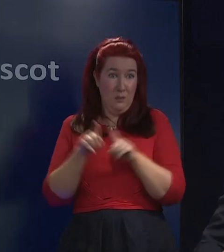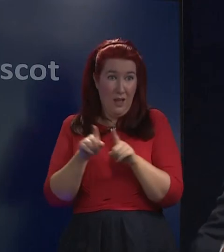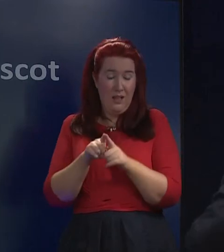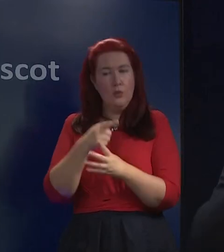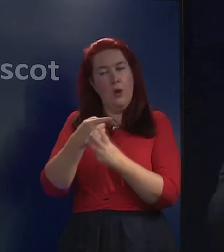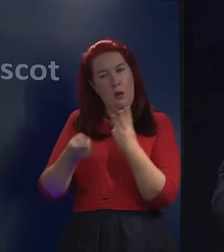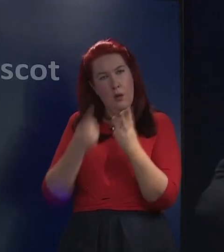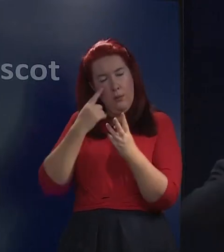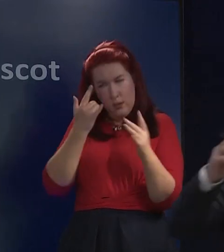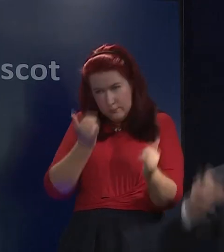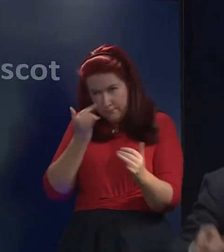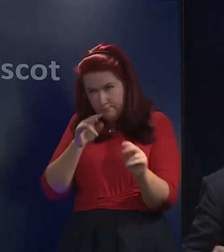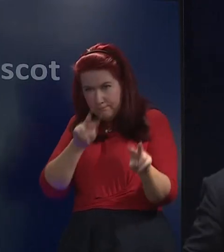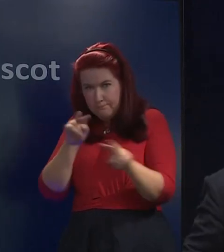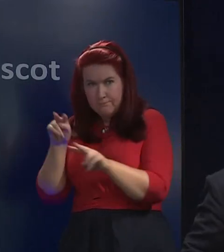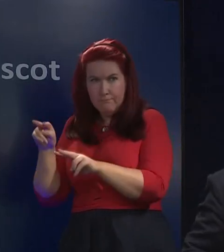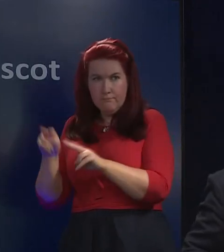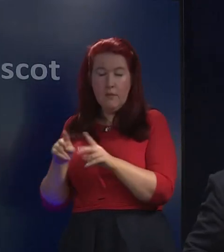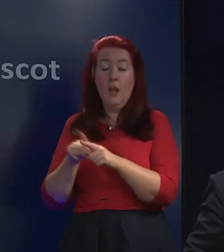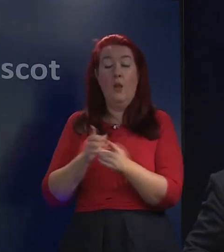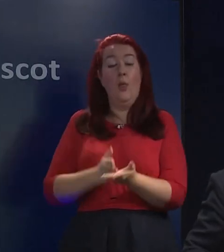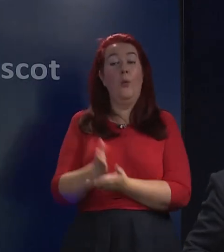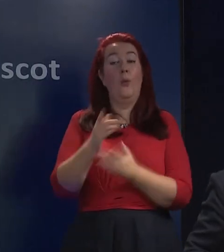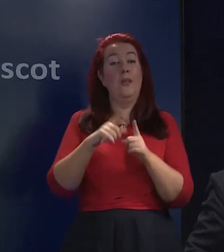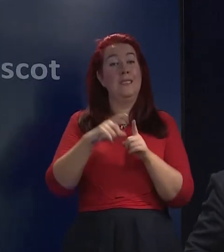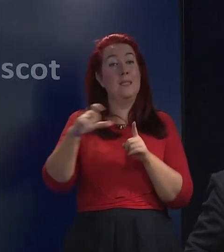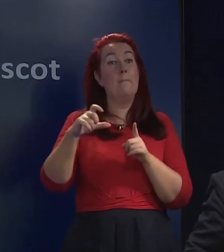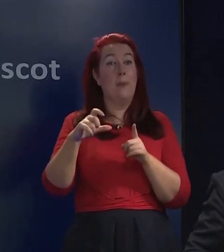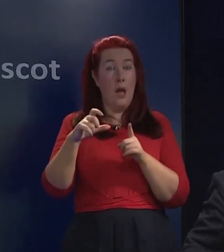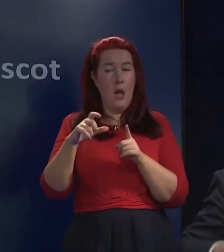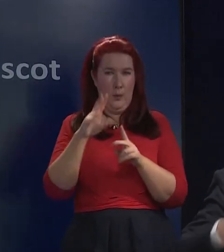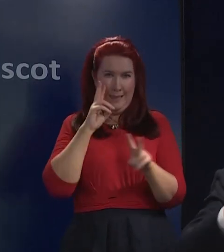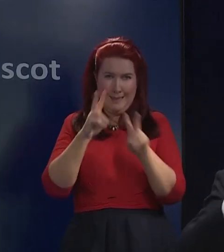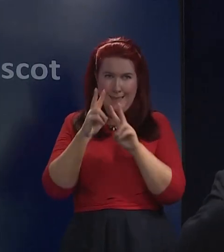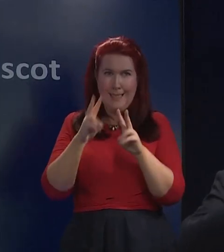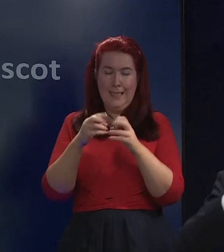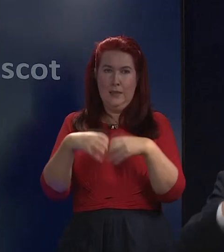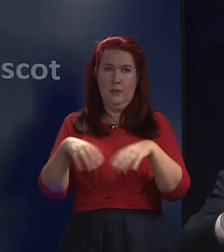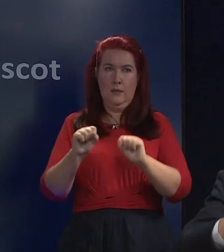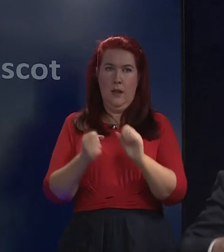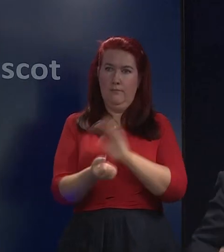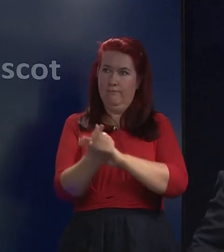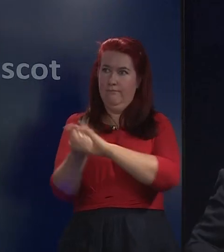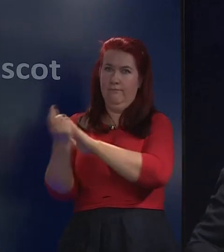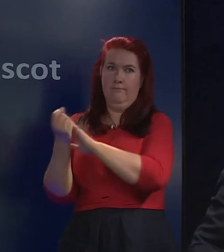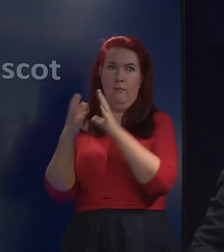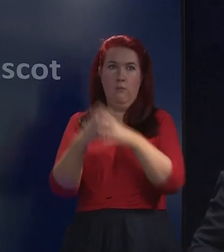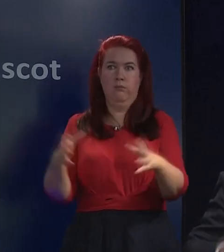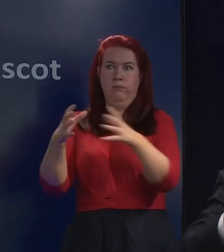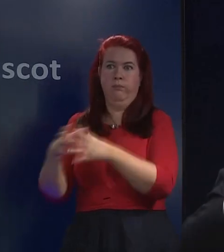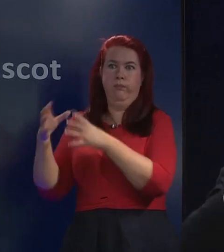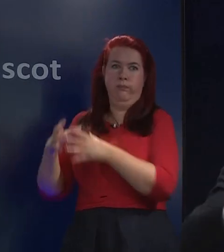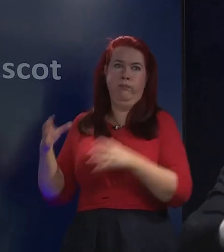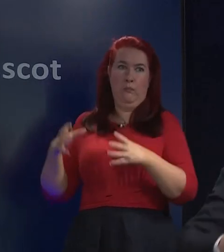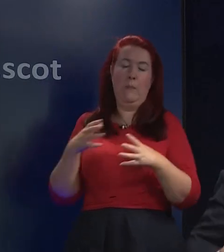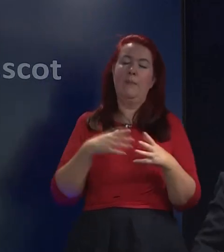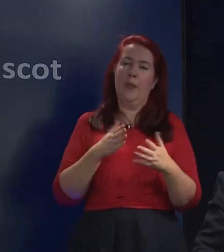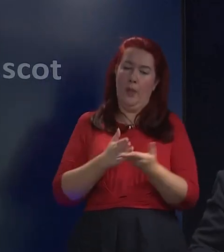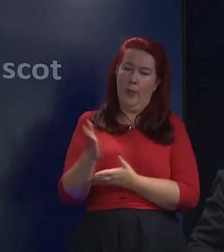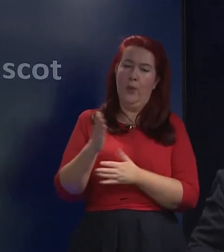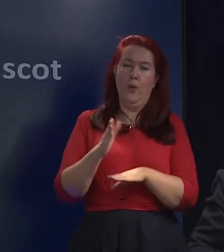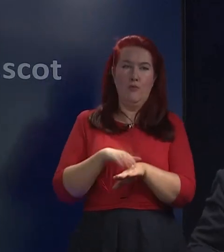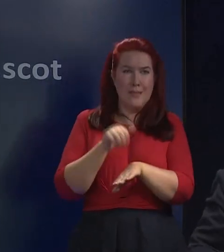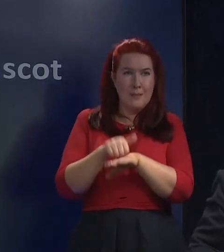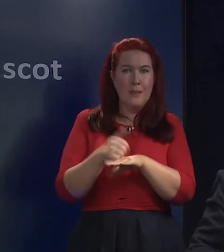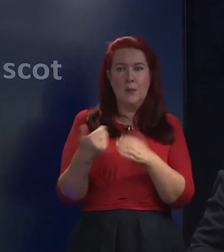picture is developing. And in the run-up through December, we were beginning to see those outbreaks becoming more apparent, the numbers increasing through the festive period.